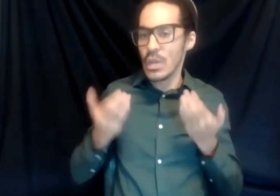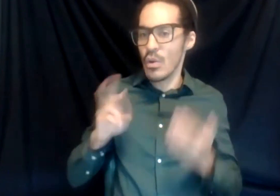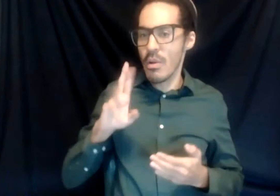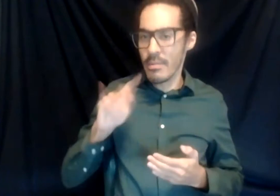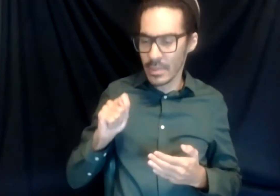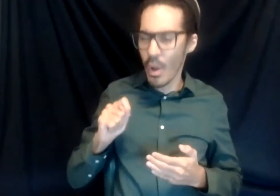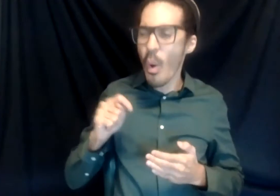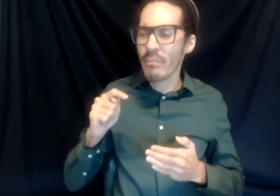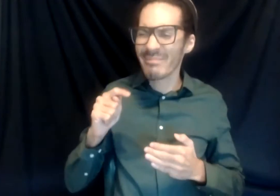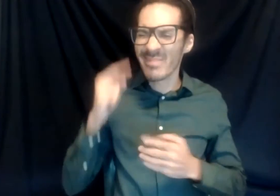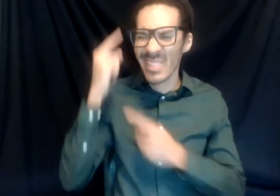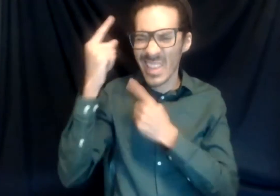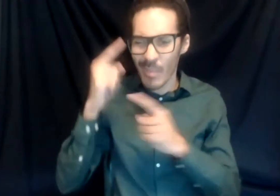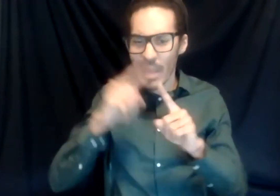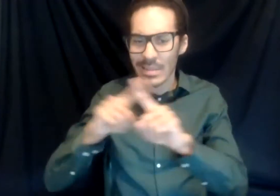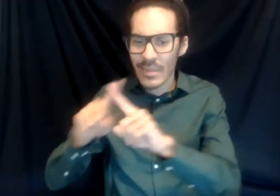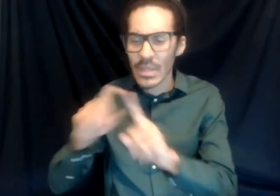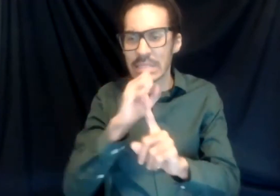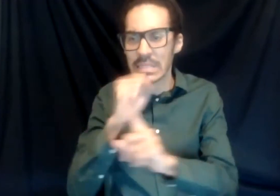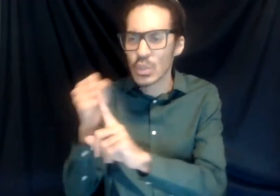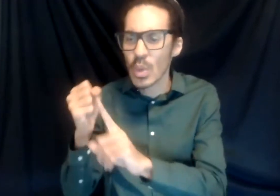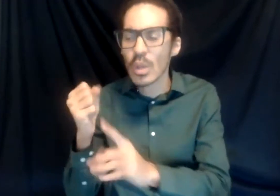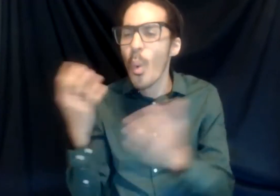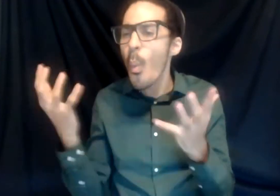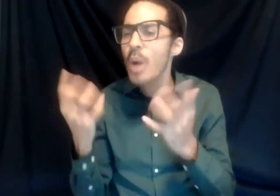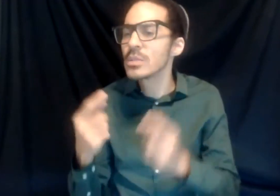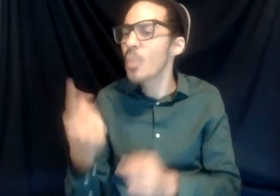what's sort of at least one thing that stands out to you that's different?